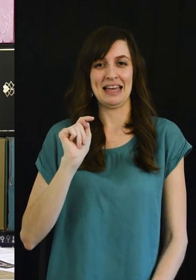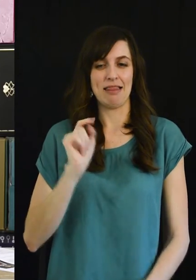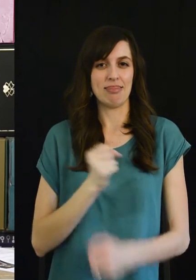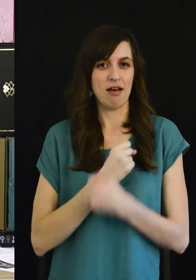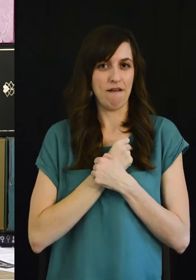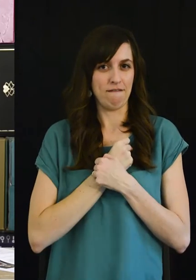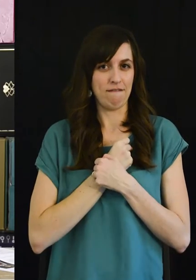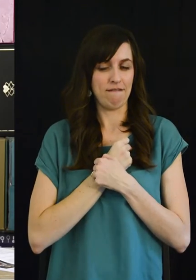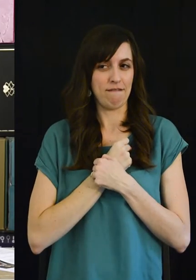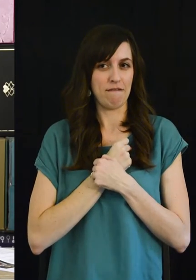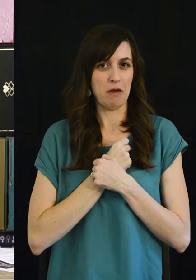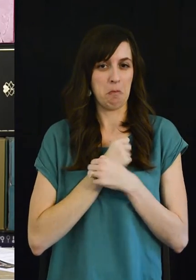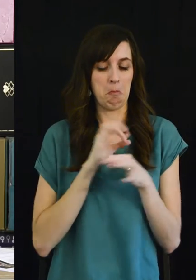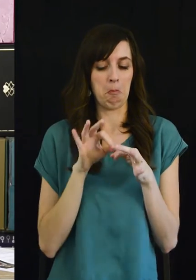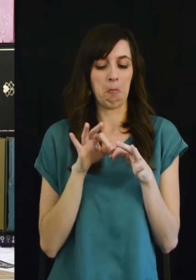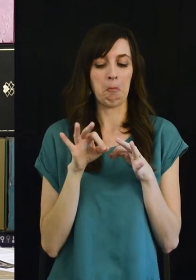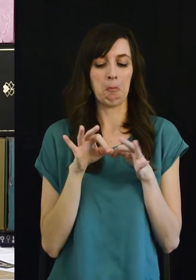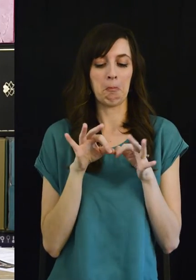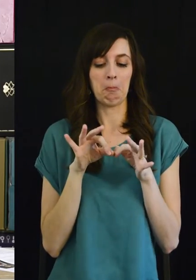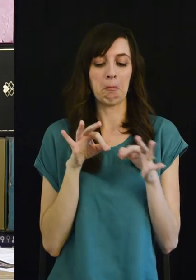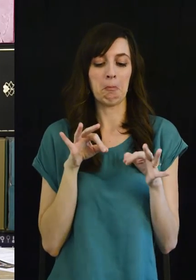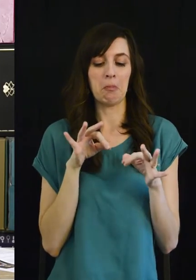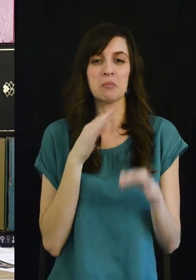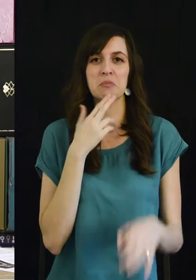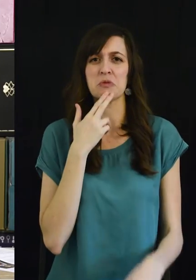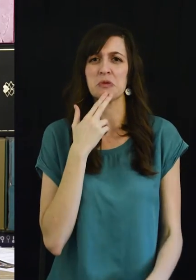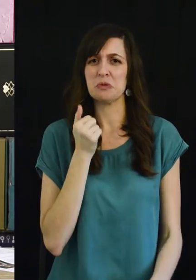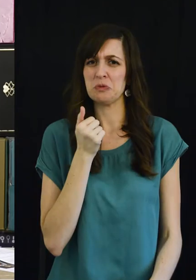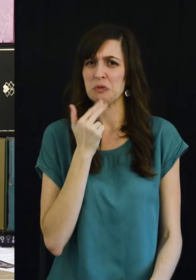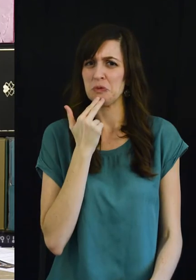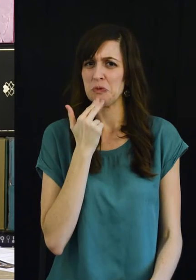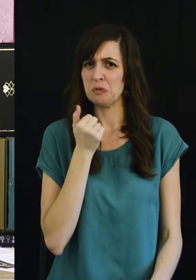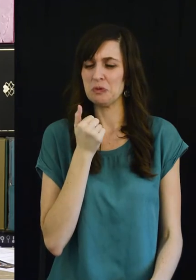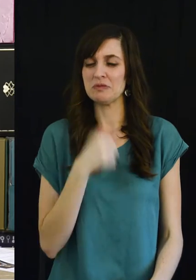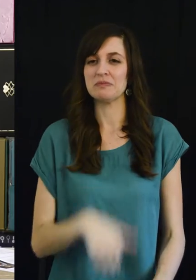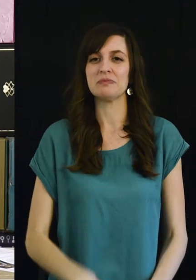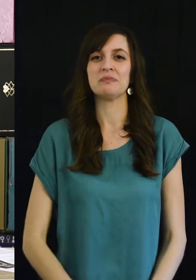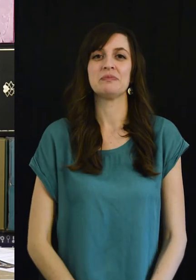let's open this little guy it's super cute super cute